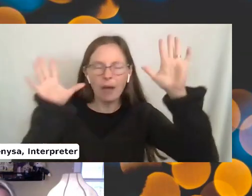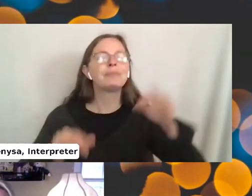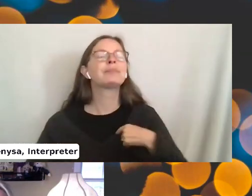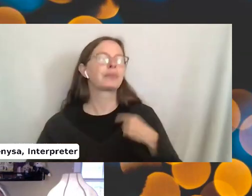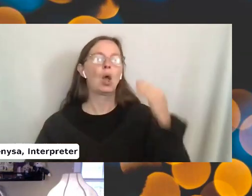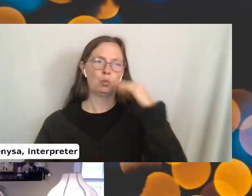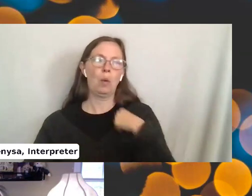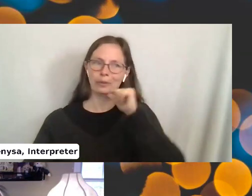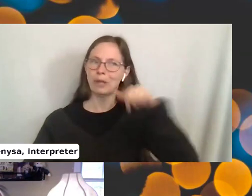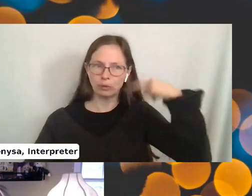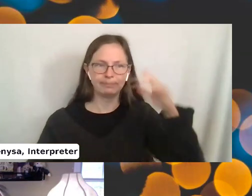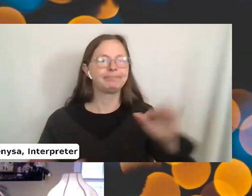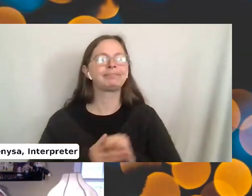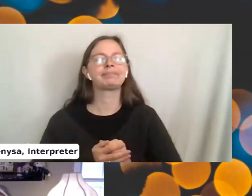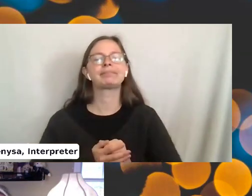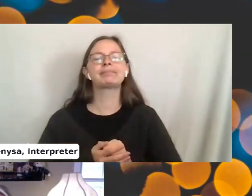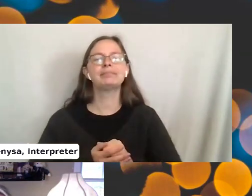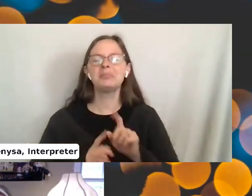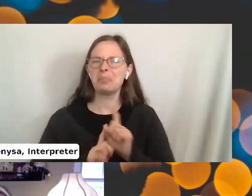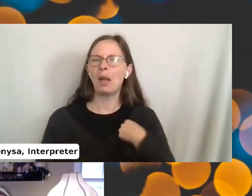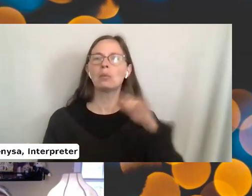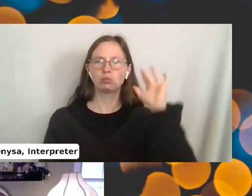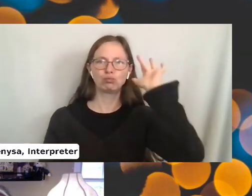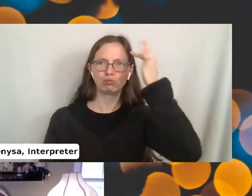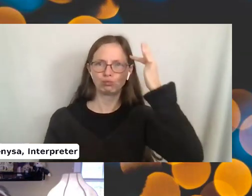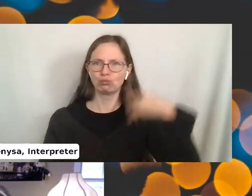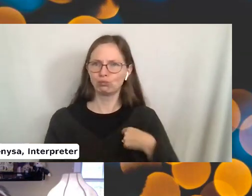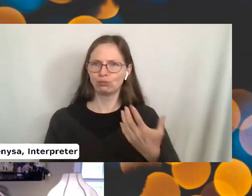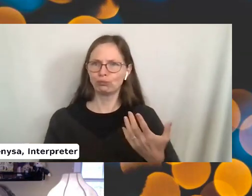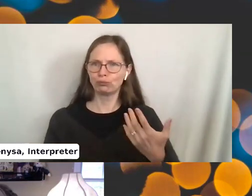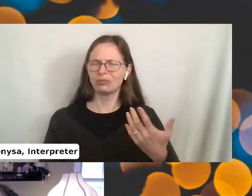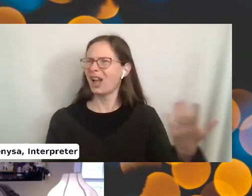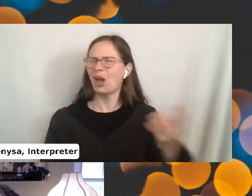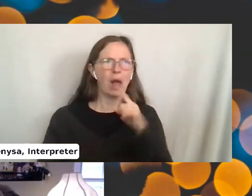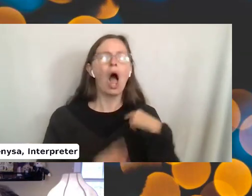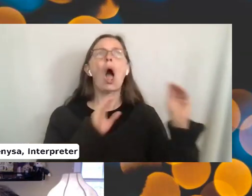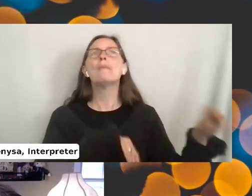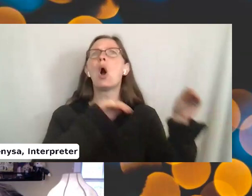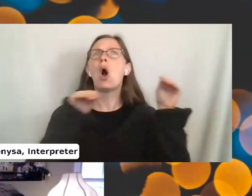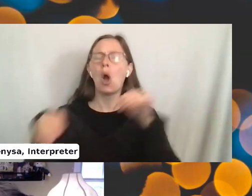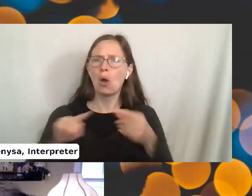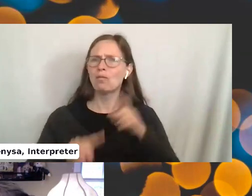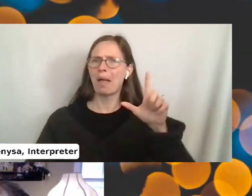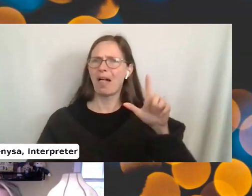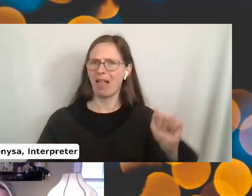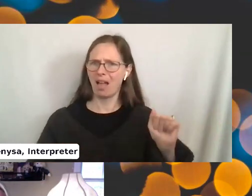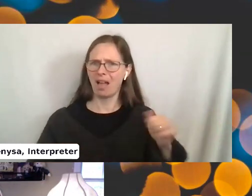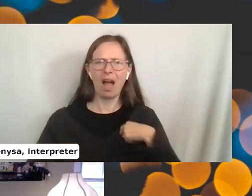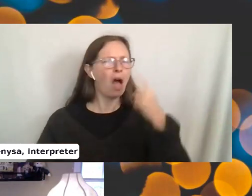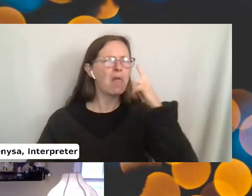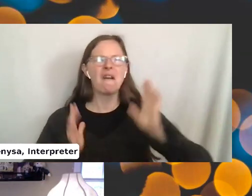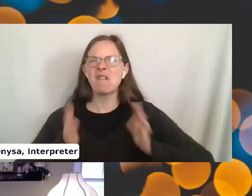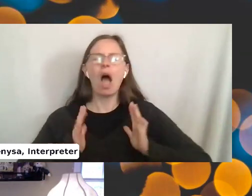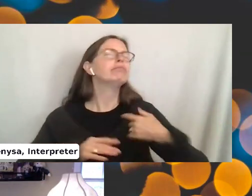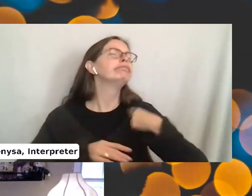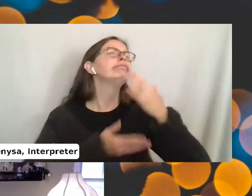wasn't crazy, but I was annoyed. I moved from Los Angeles and haven't given a second thought to hanging anything on the walls